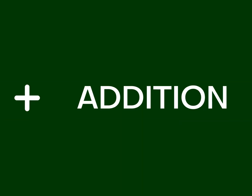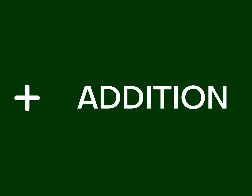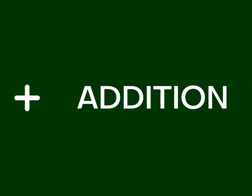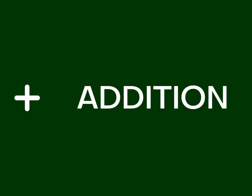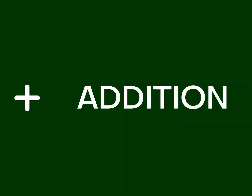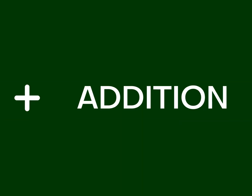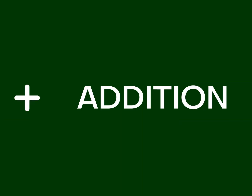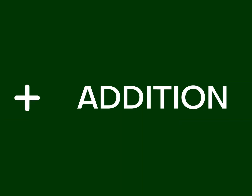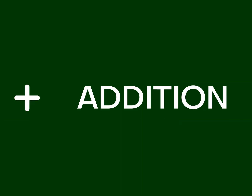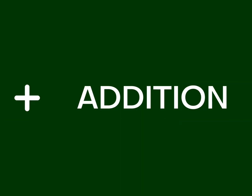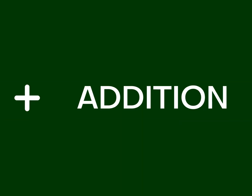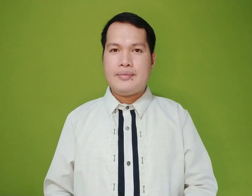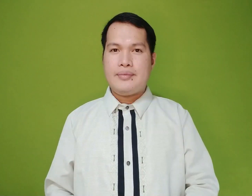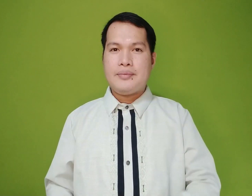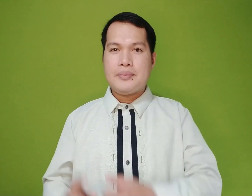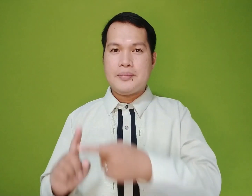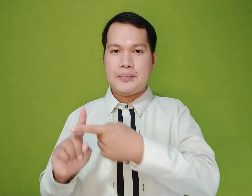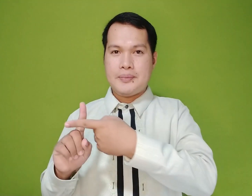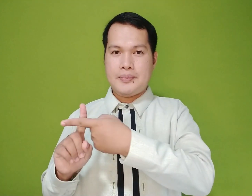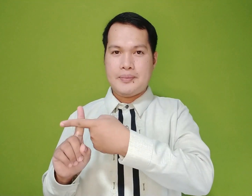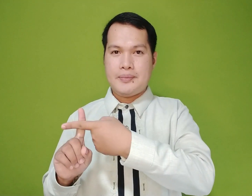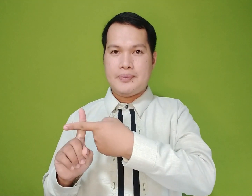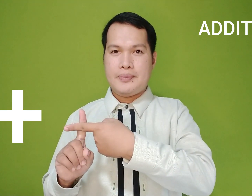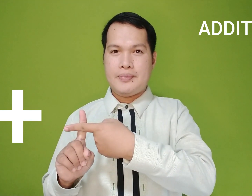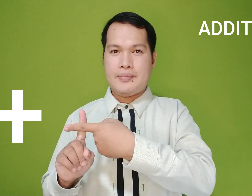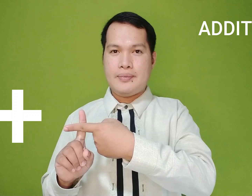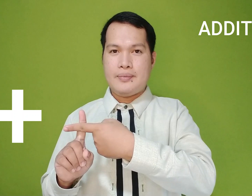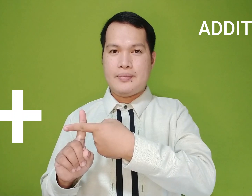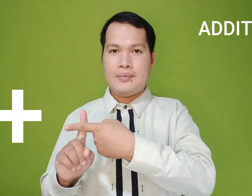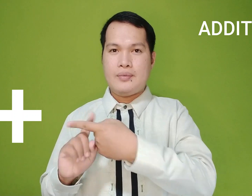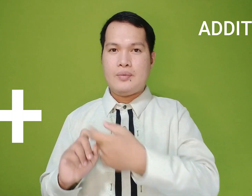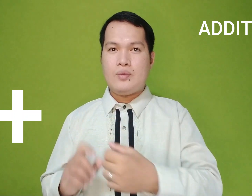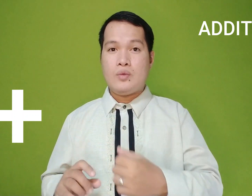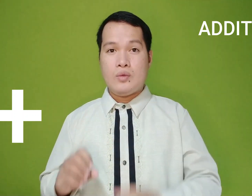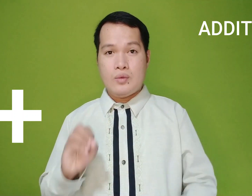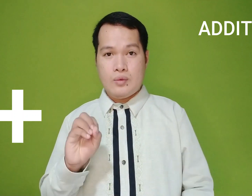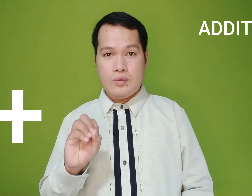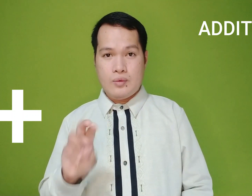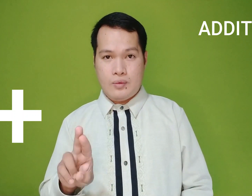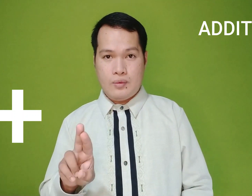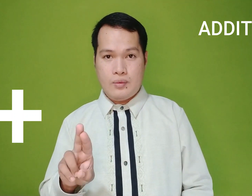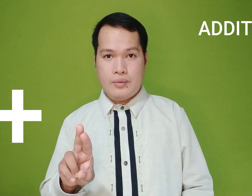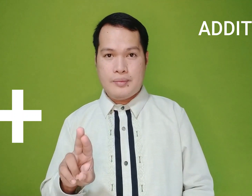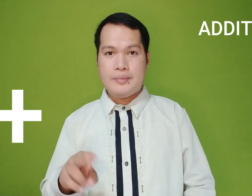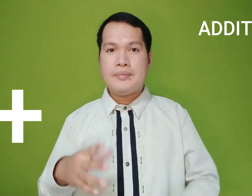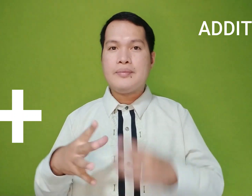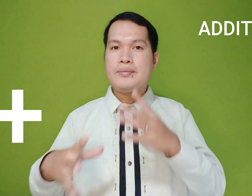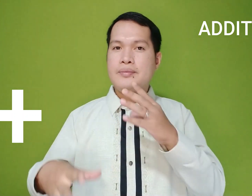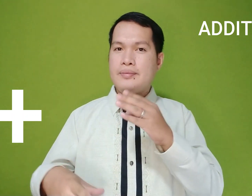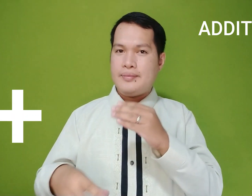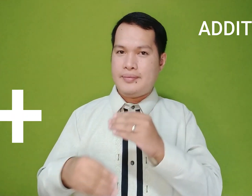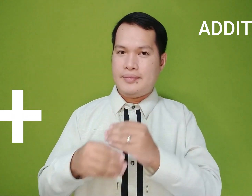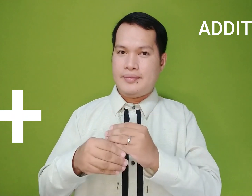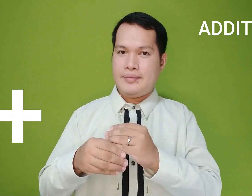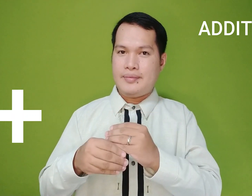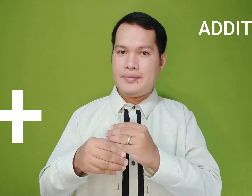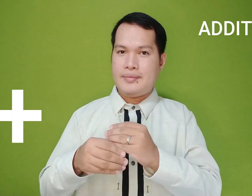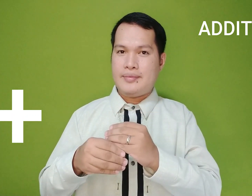in FSL we use cross to show addition or in